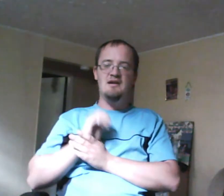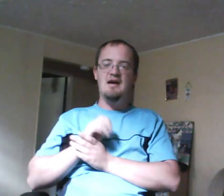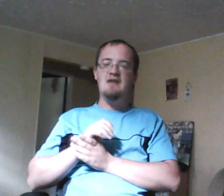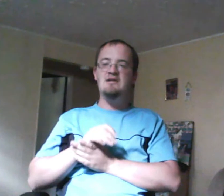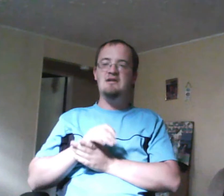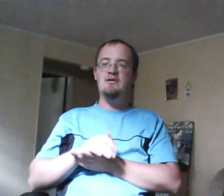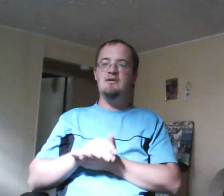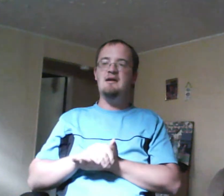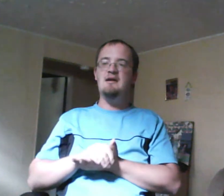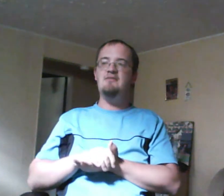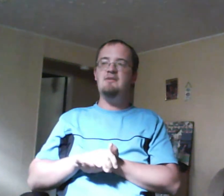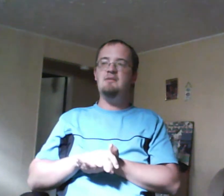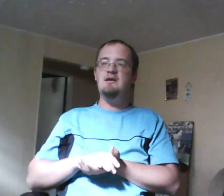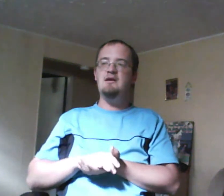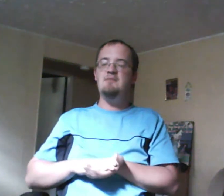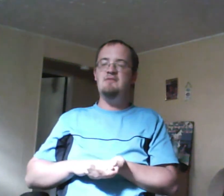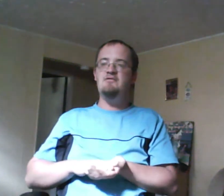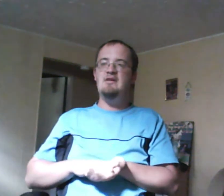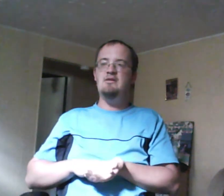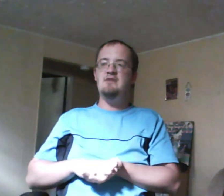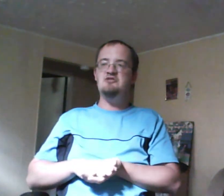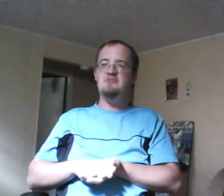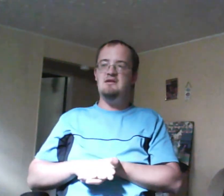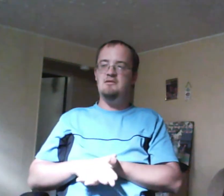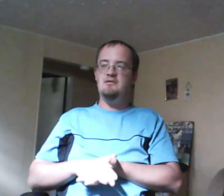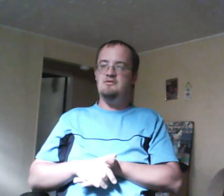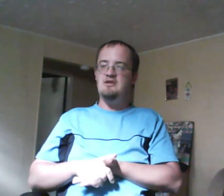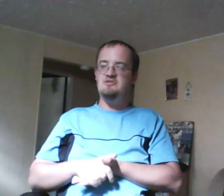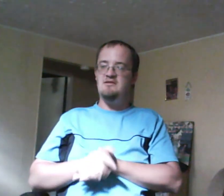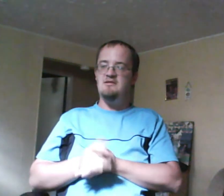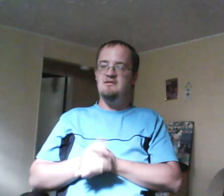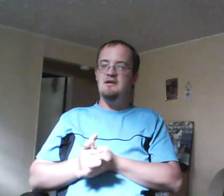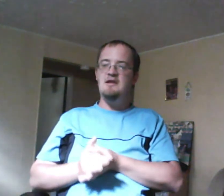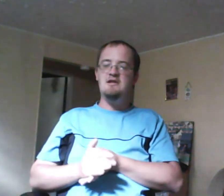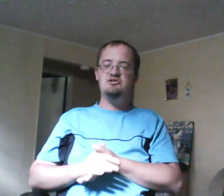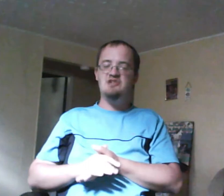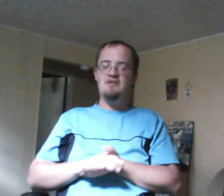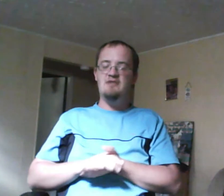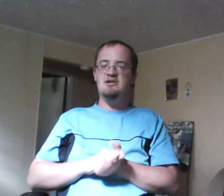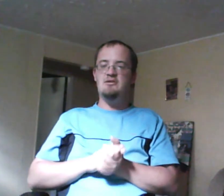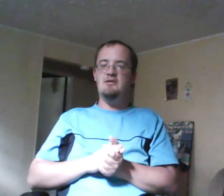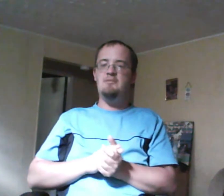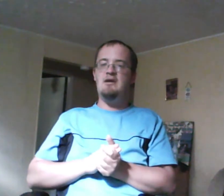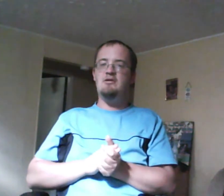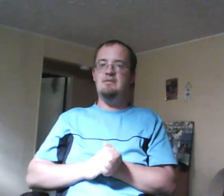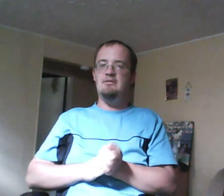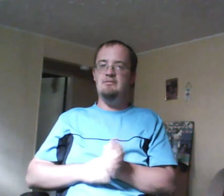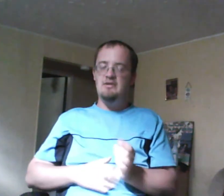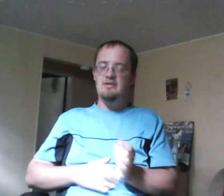I don't need her. I got my family right here with my fellow graduates. And then she and Rasha are a power couple. That's